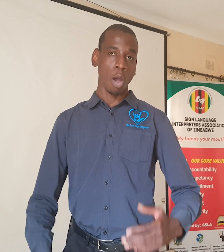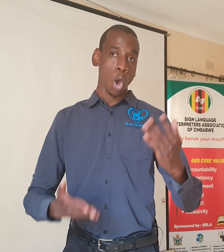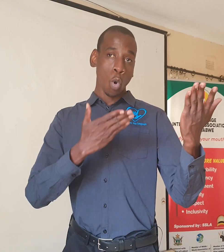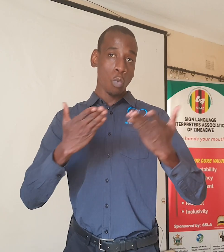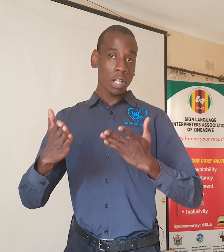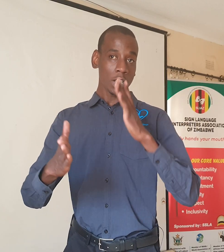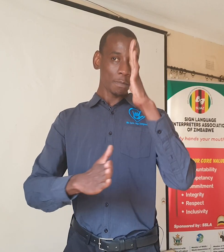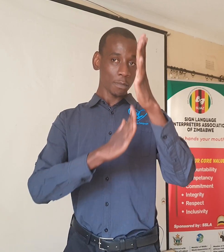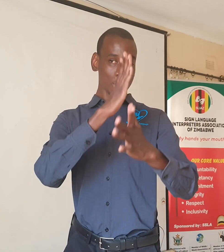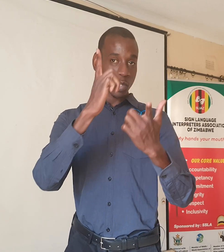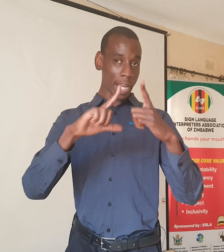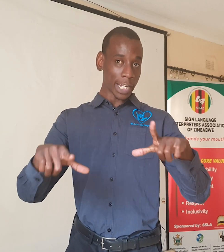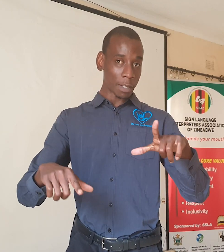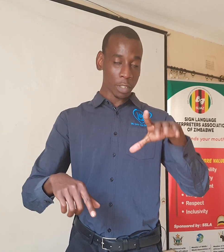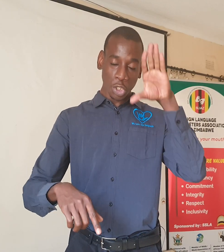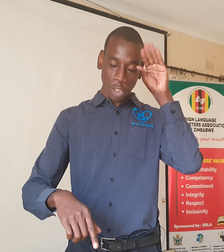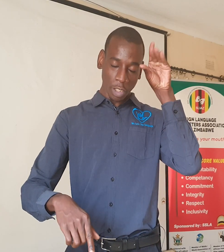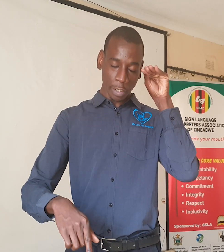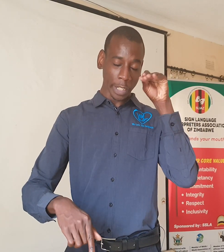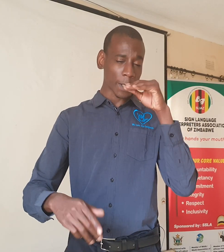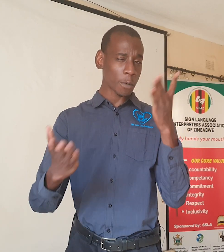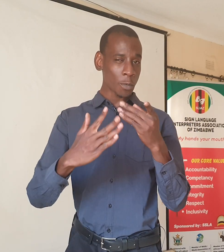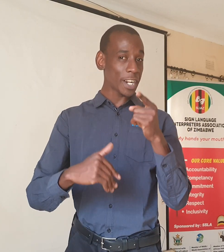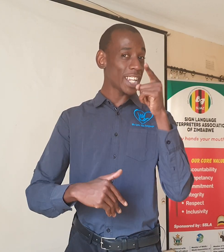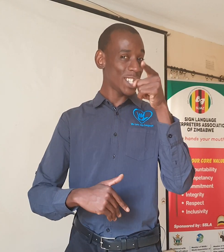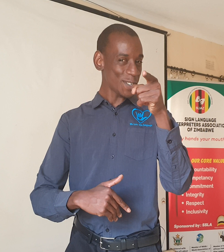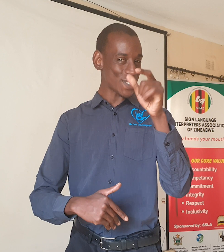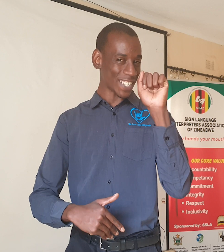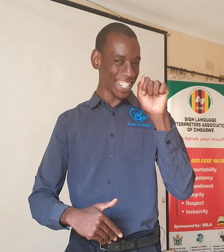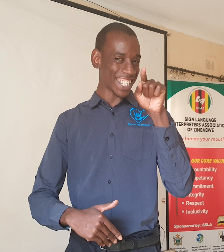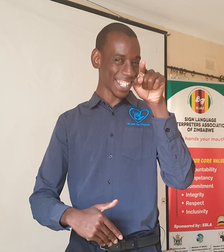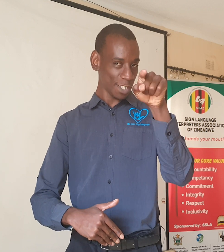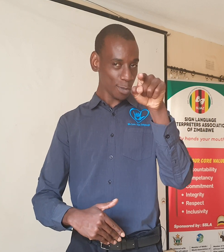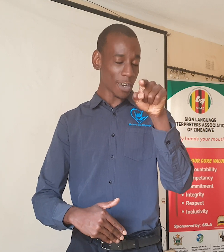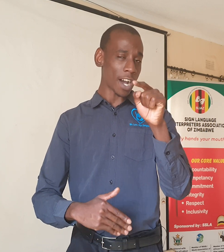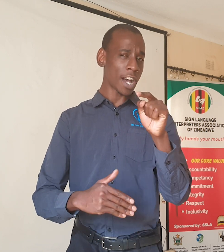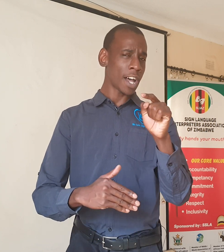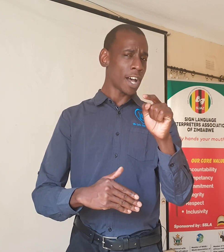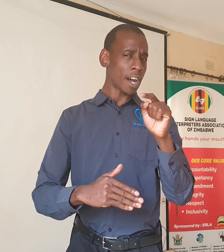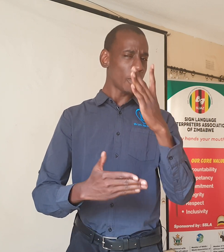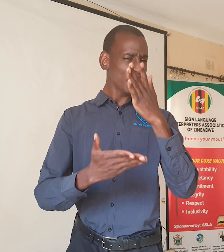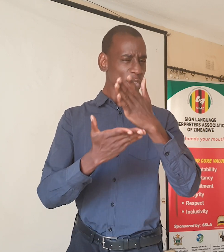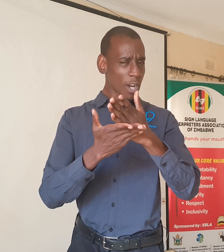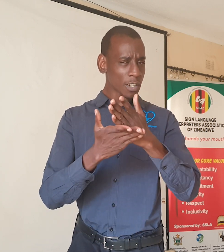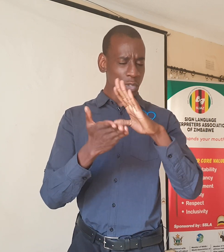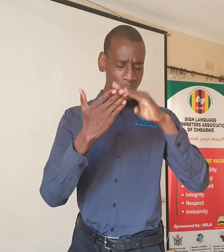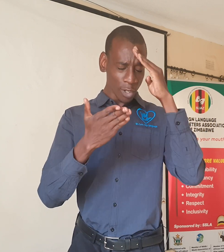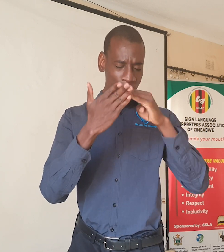welcome to sign language learning where you yes you are going to start to learn